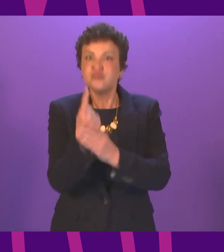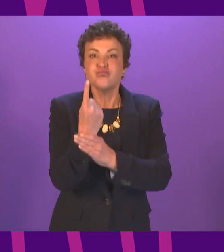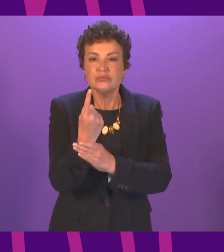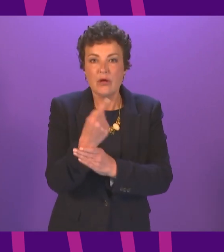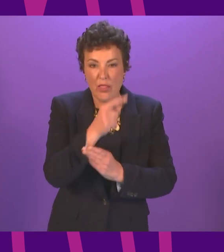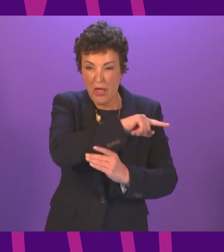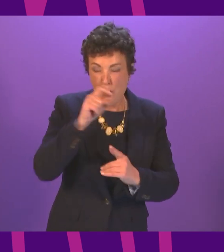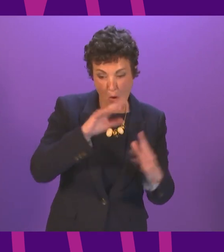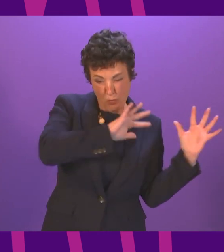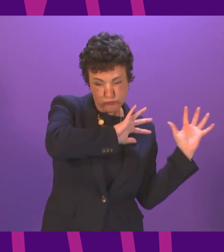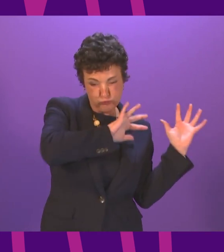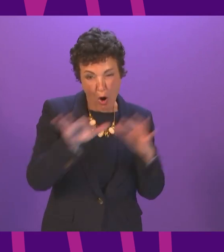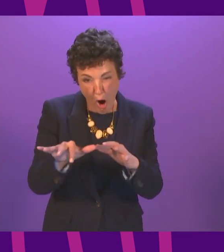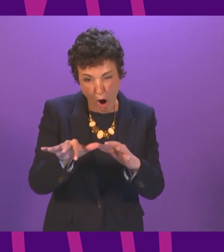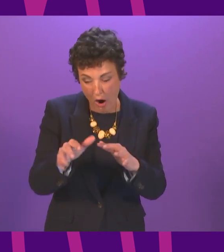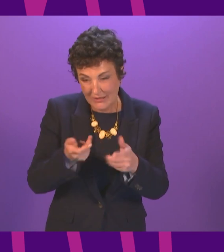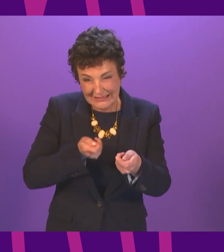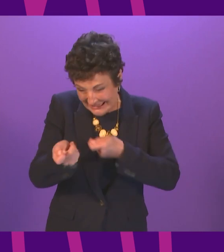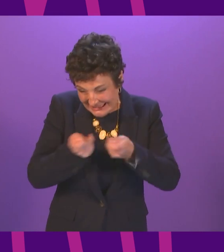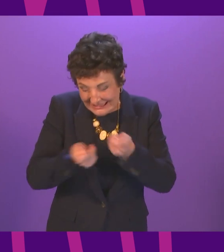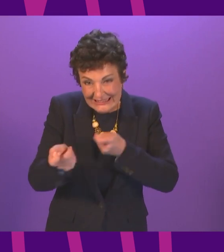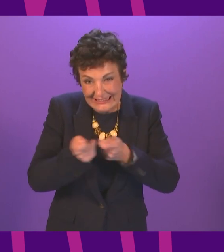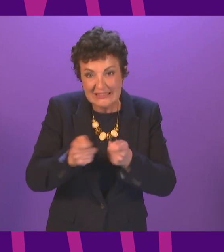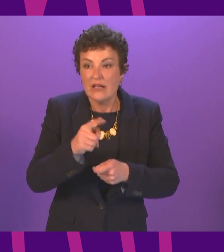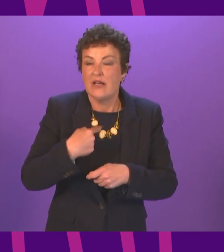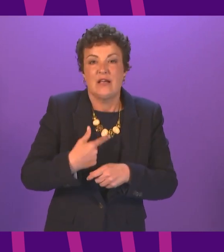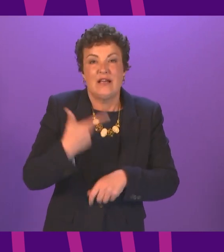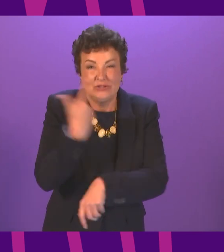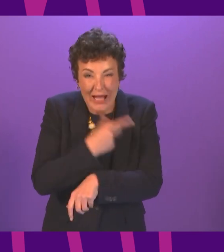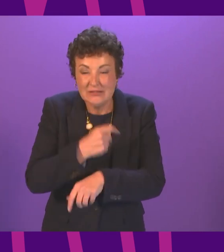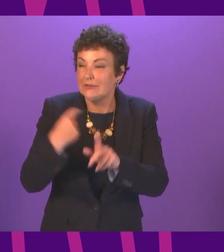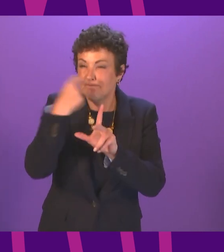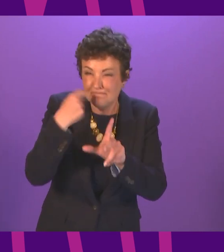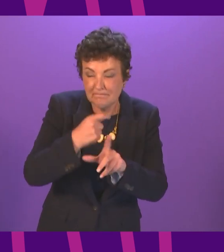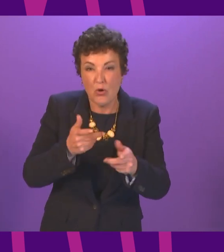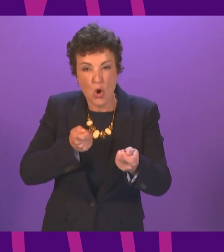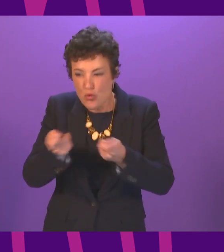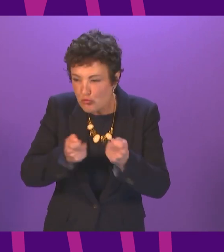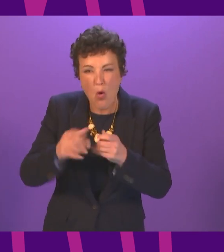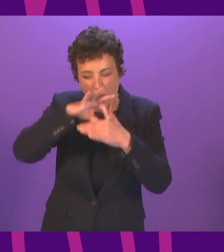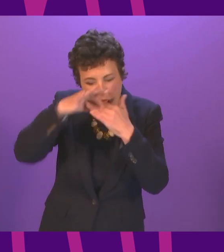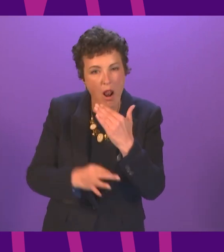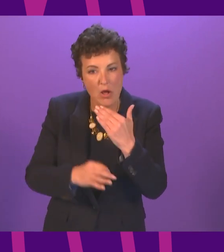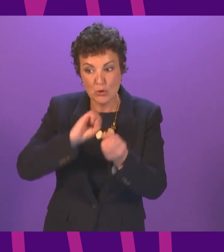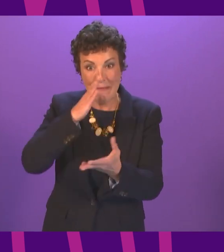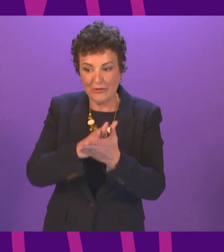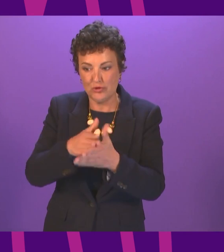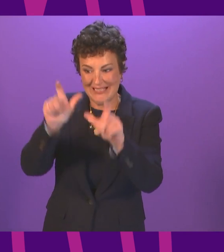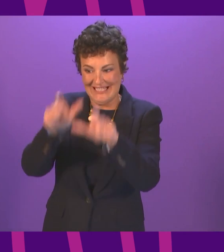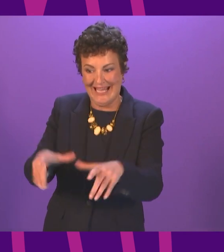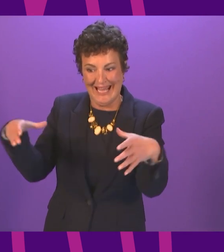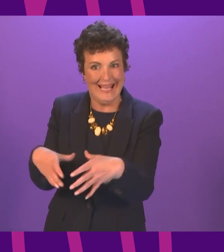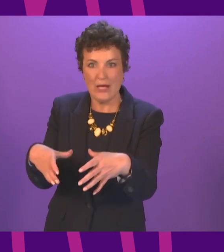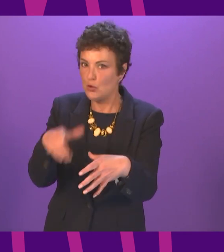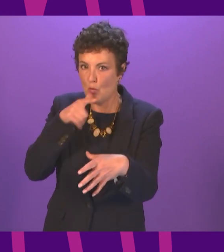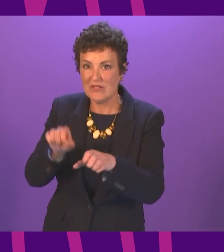surveillance and local outbreak management to contain and to control increasingly sporadic outbreaks. To do that,